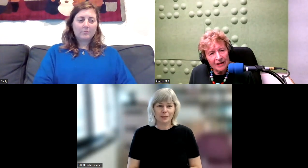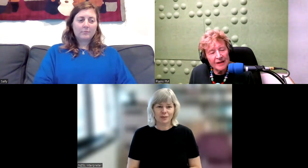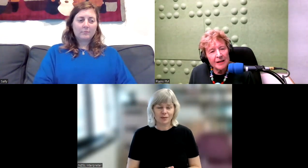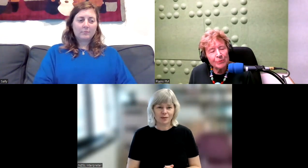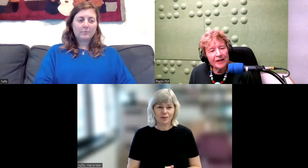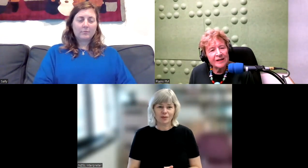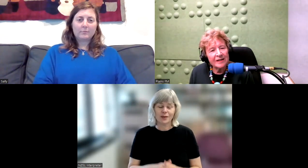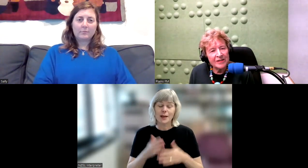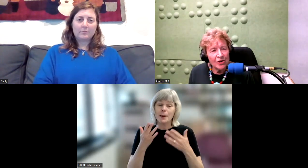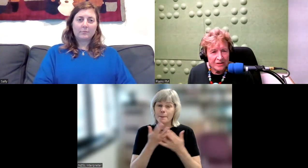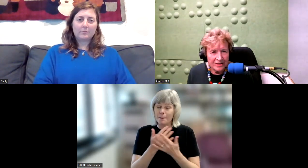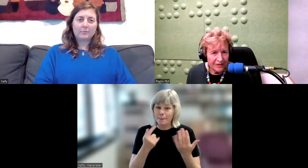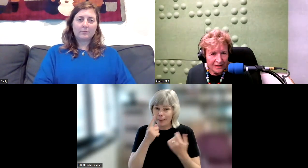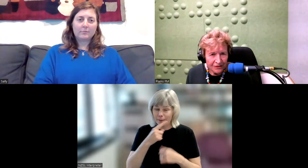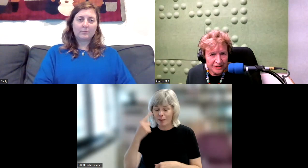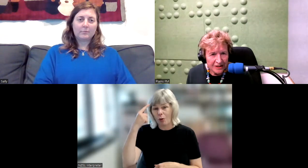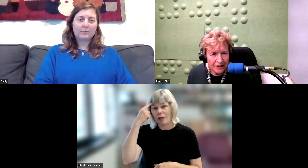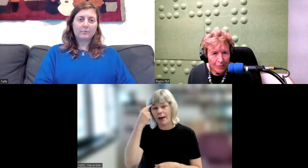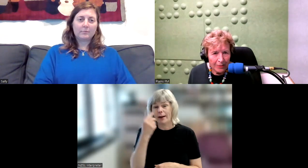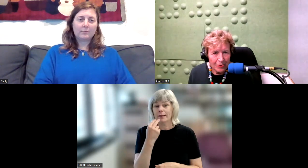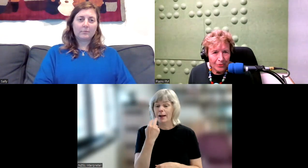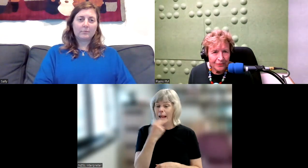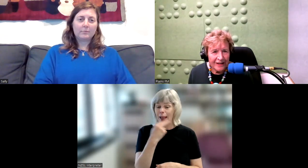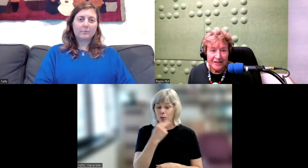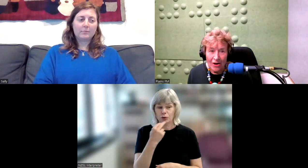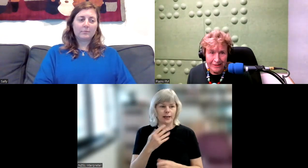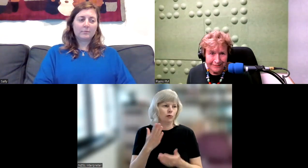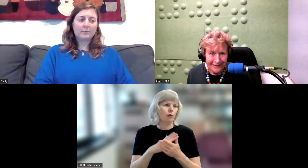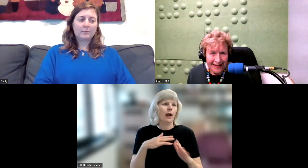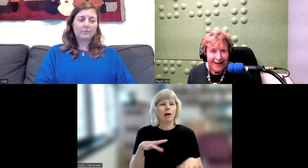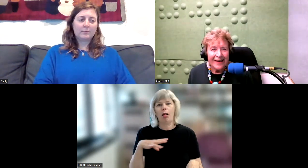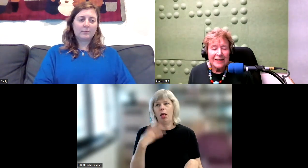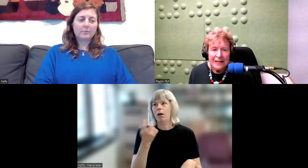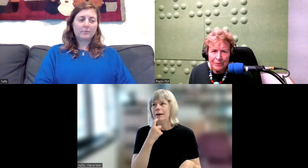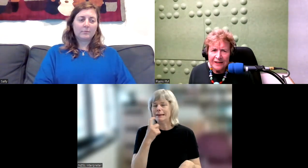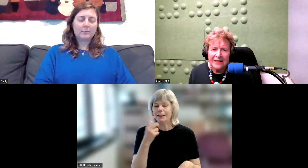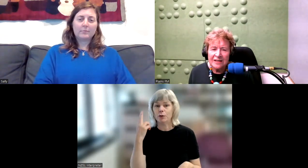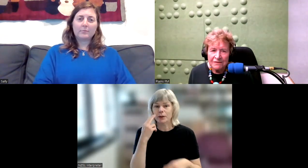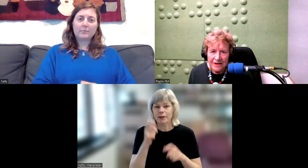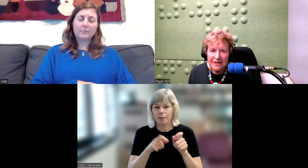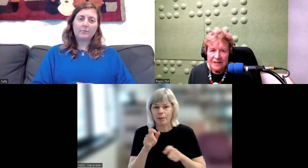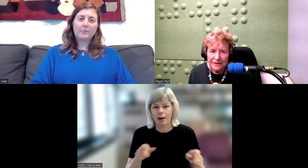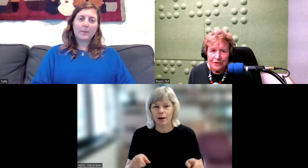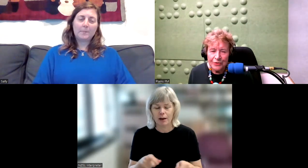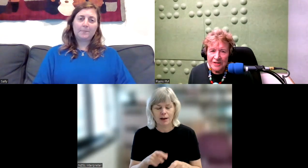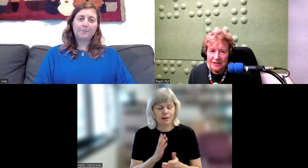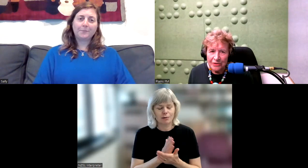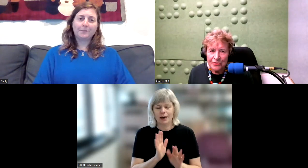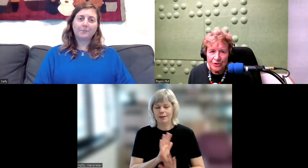that lip reading is God's given gift to deaf people. It's not. Lip reading is a very difficult skill to